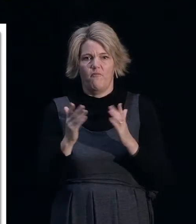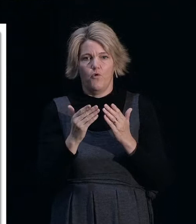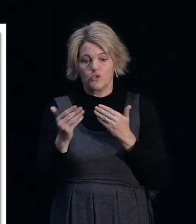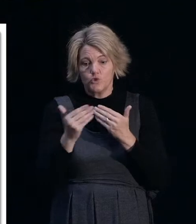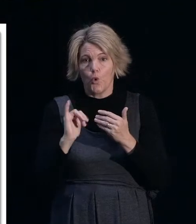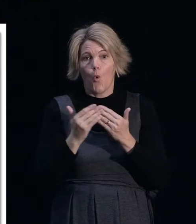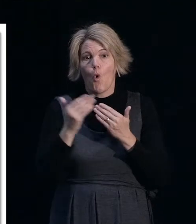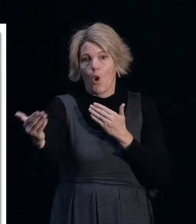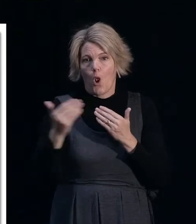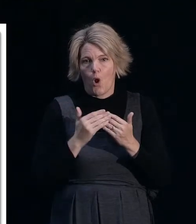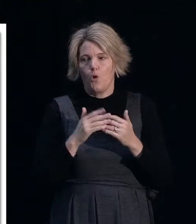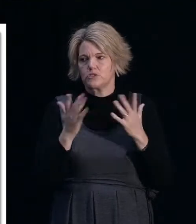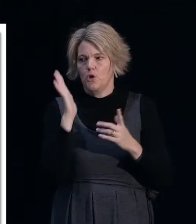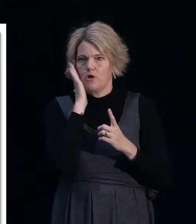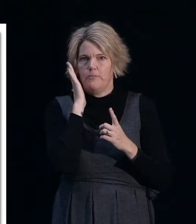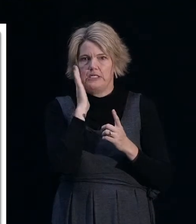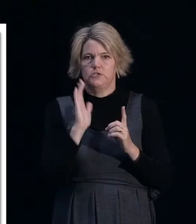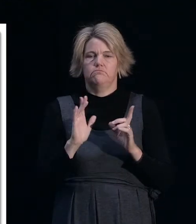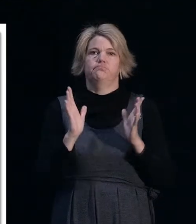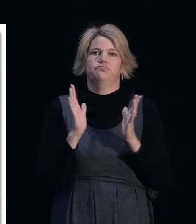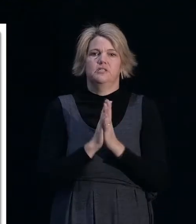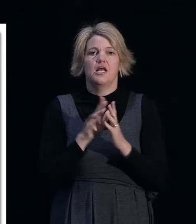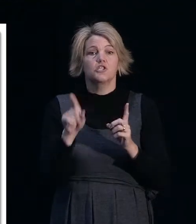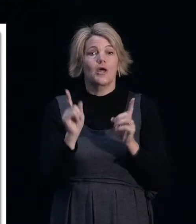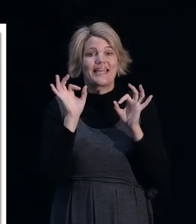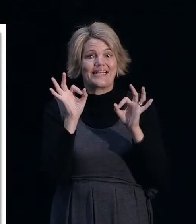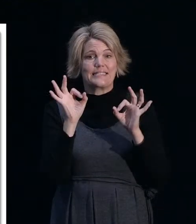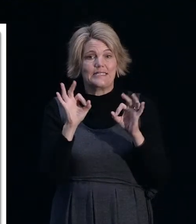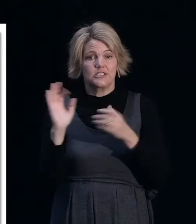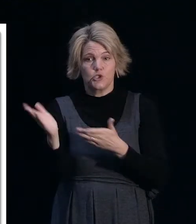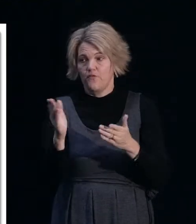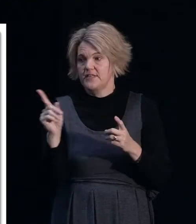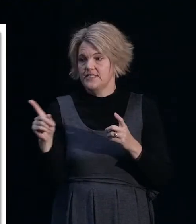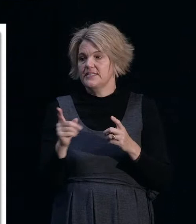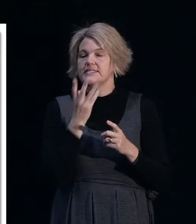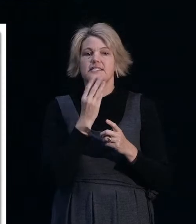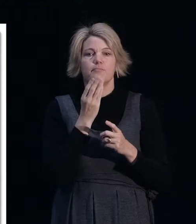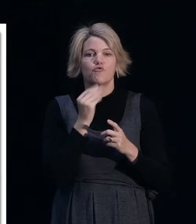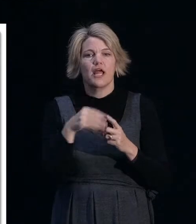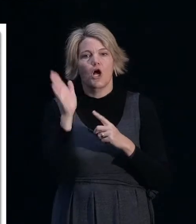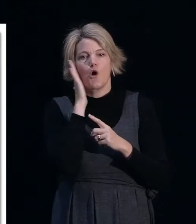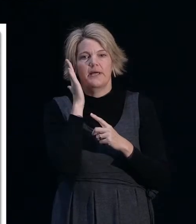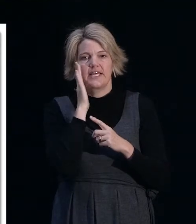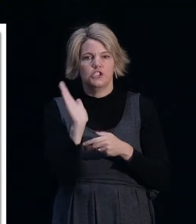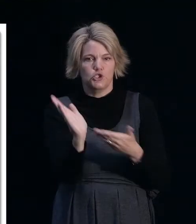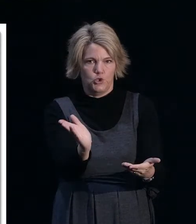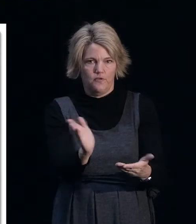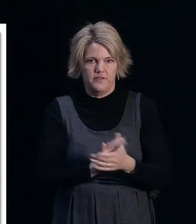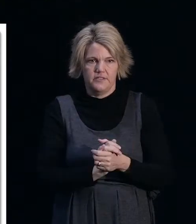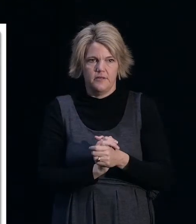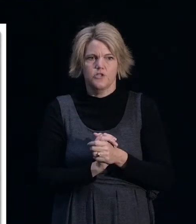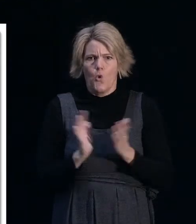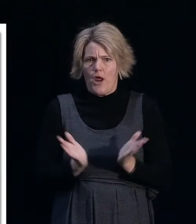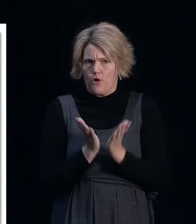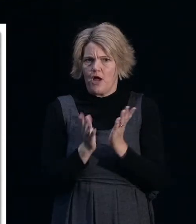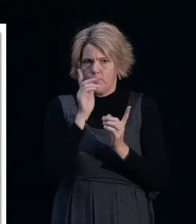And one of the excellent services that are available in Christchurch is the Canterbury Earthquake Temporary Accommodation Service. And we're really encouraging people to connect up